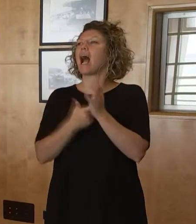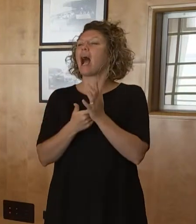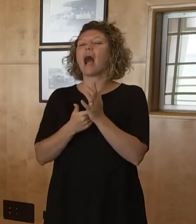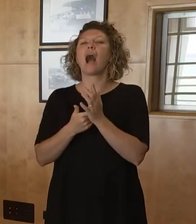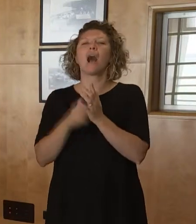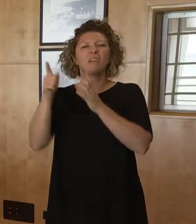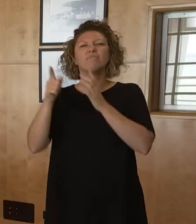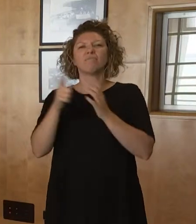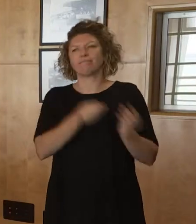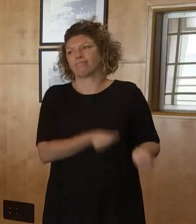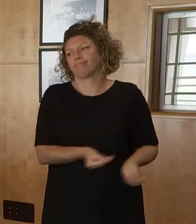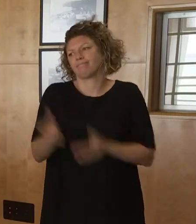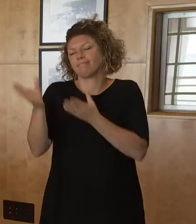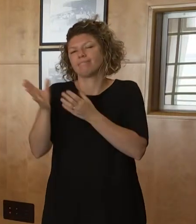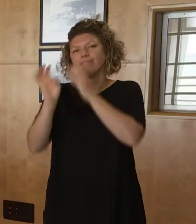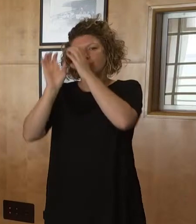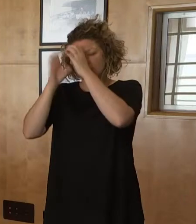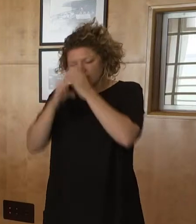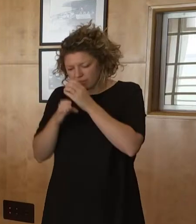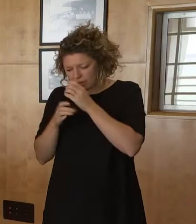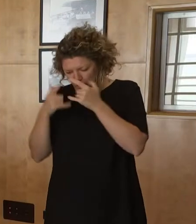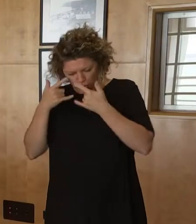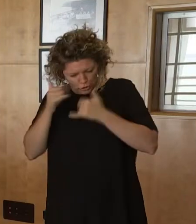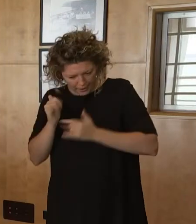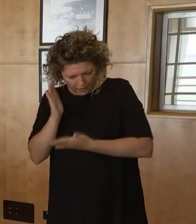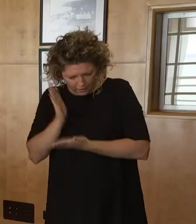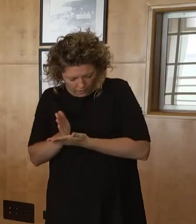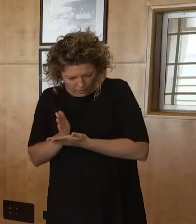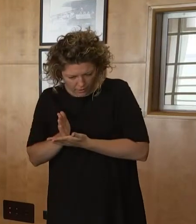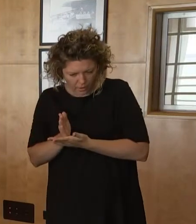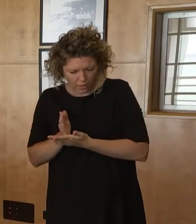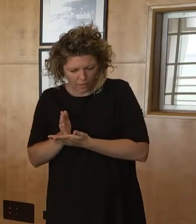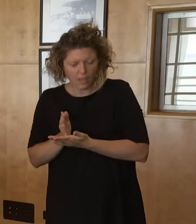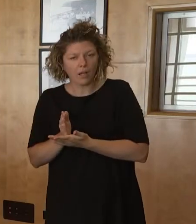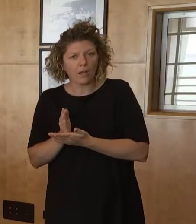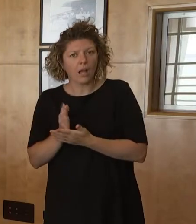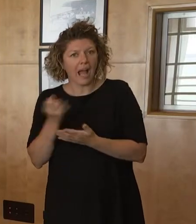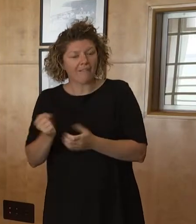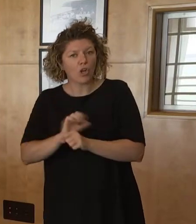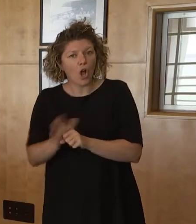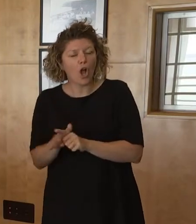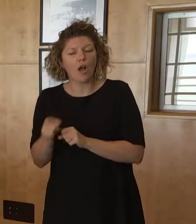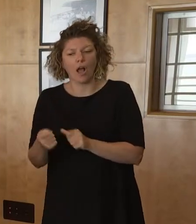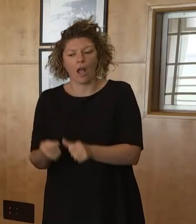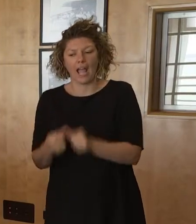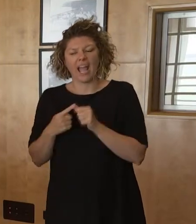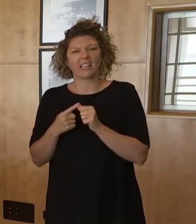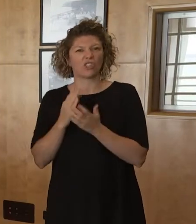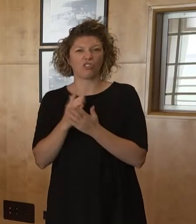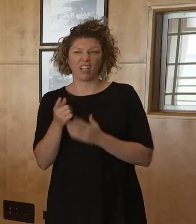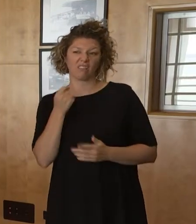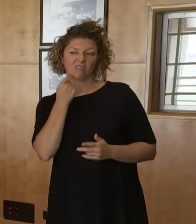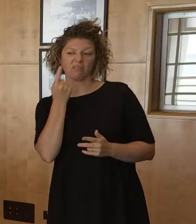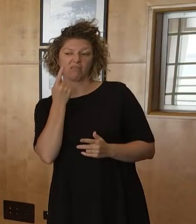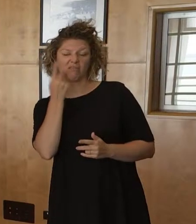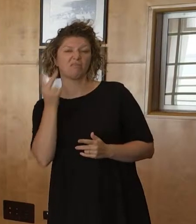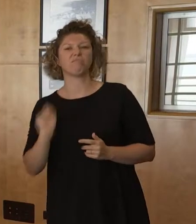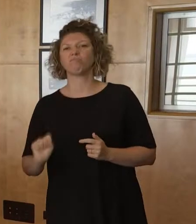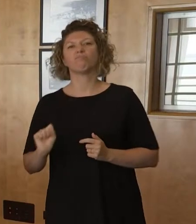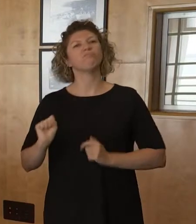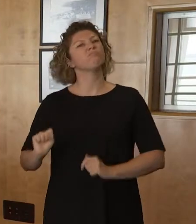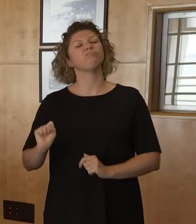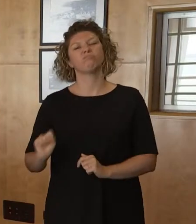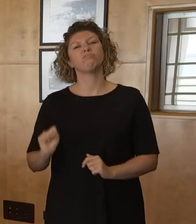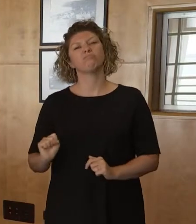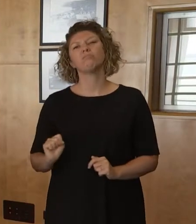at the laboratory and it's recorded. And this, back when we were doing that detailed contact tracing, and we were really looking at the